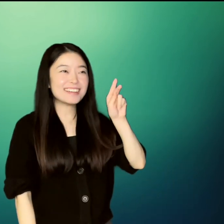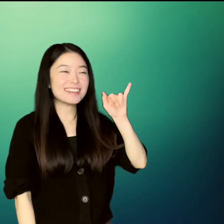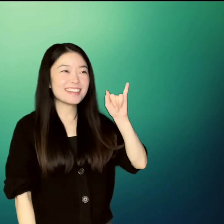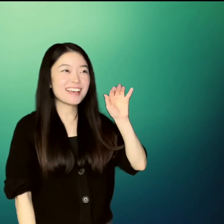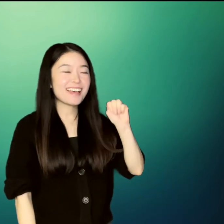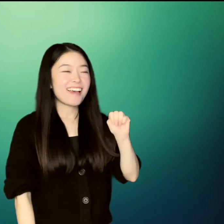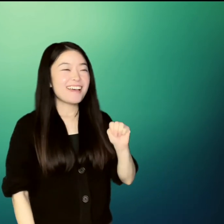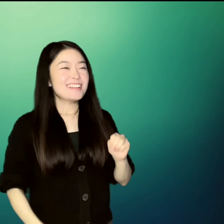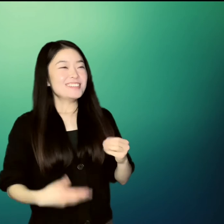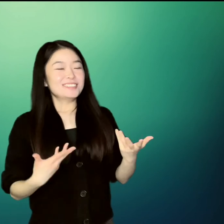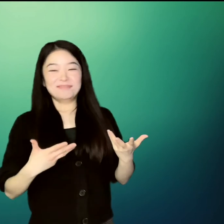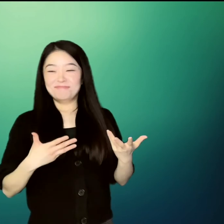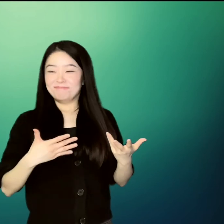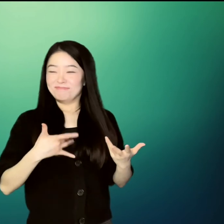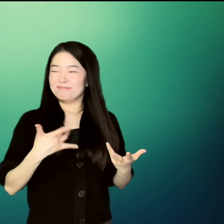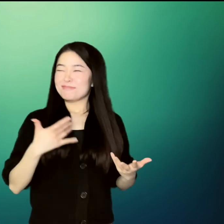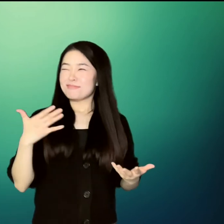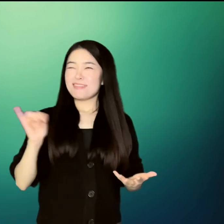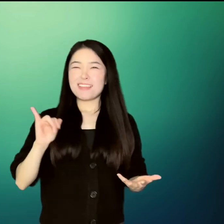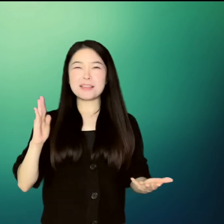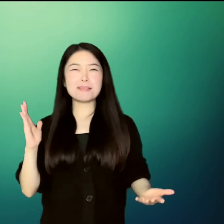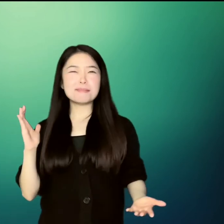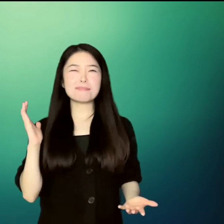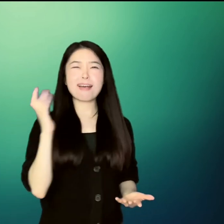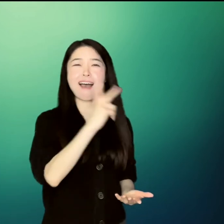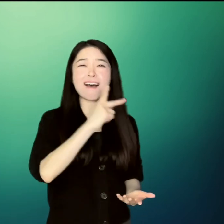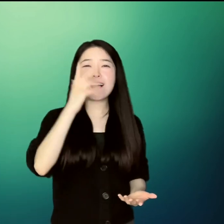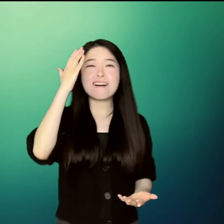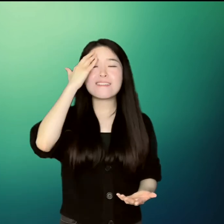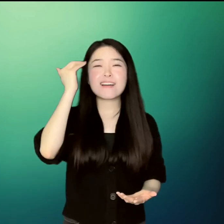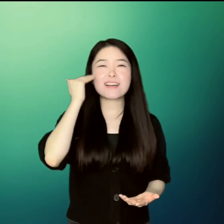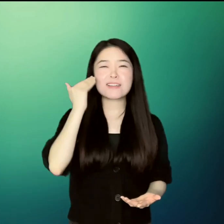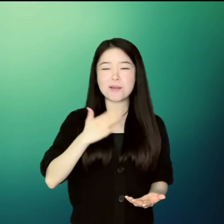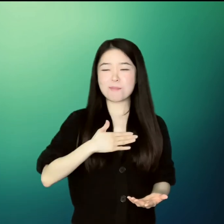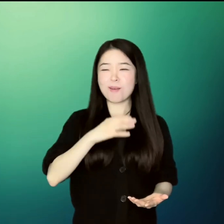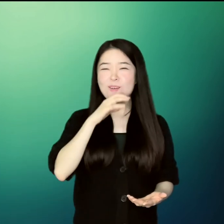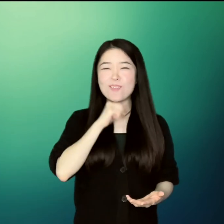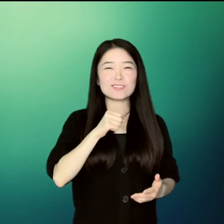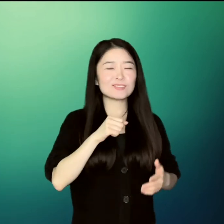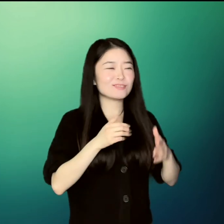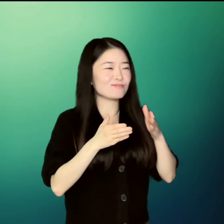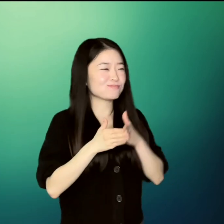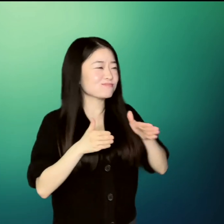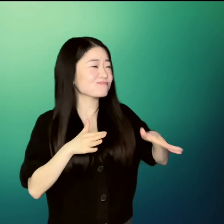Kim Un He replied. She felt as if she was back in her old neighborhood in Korea.